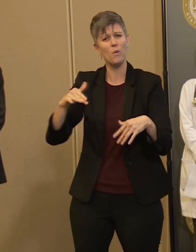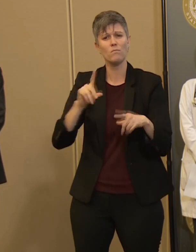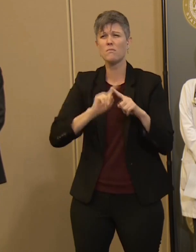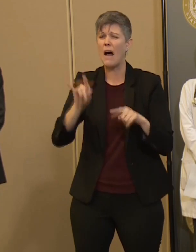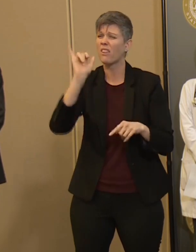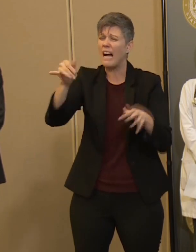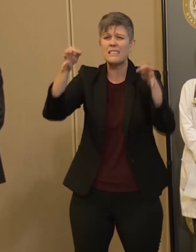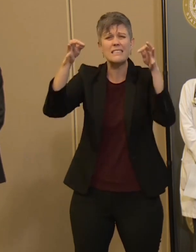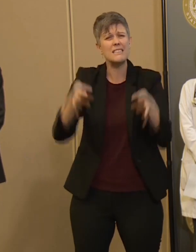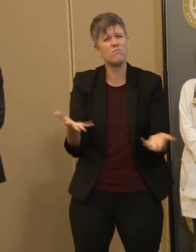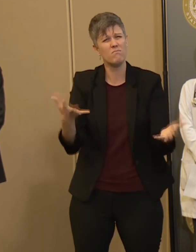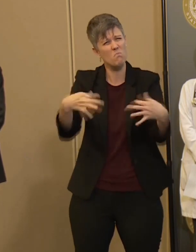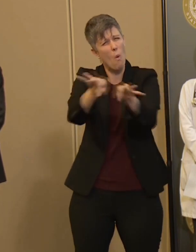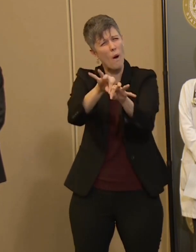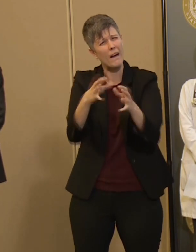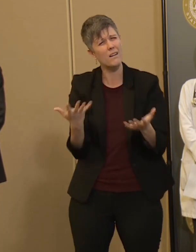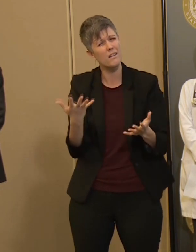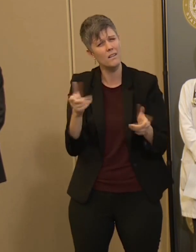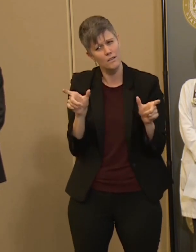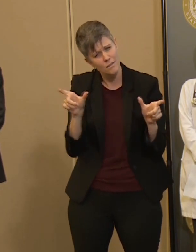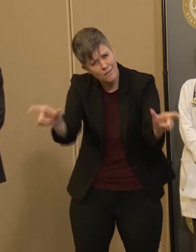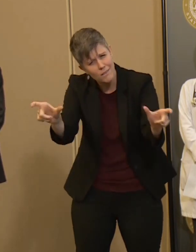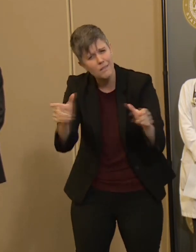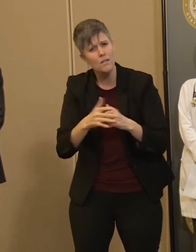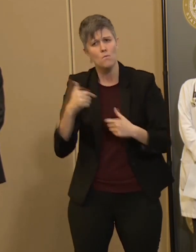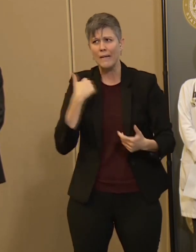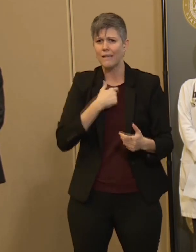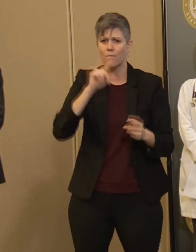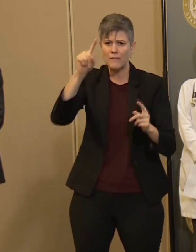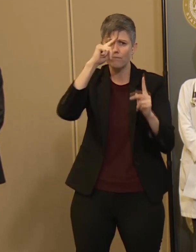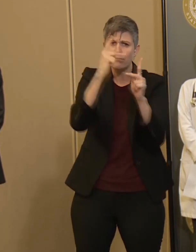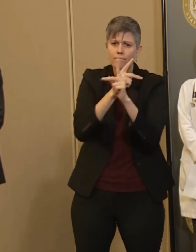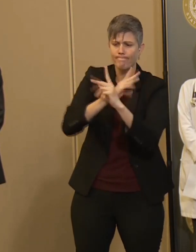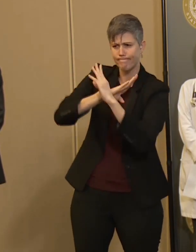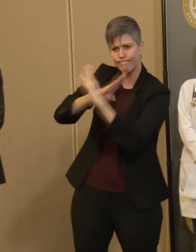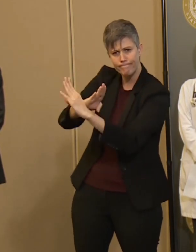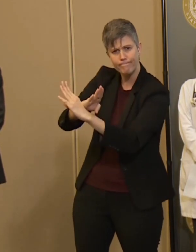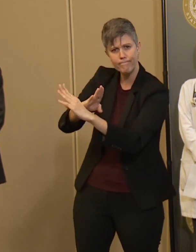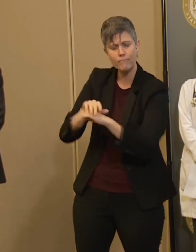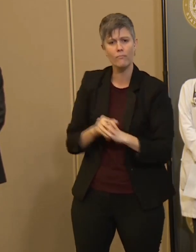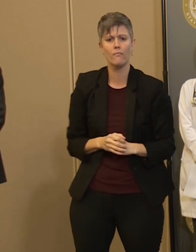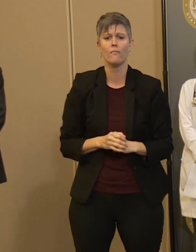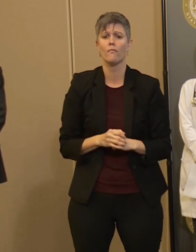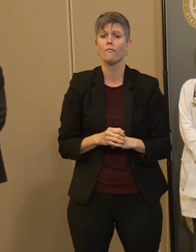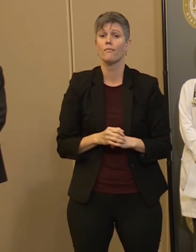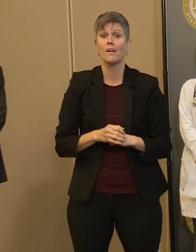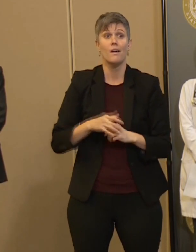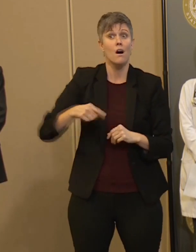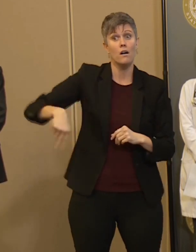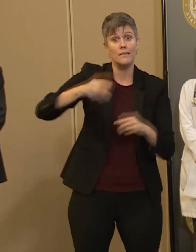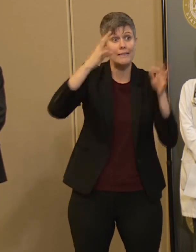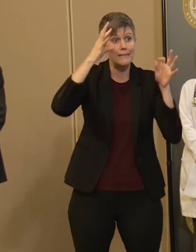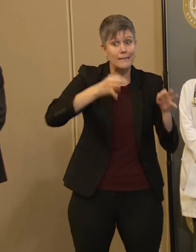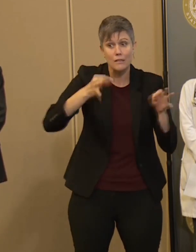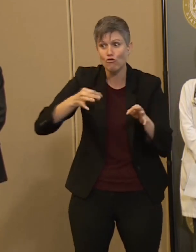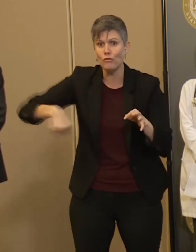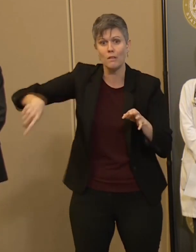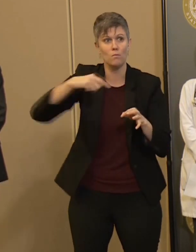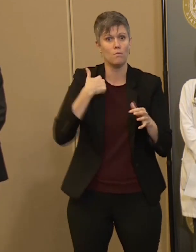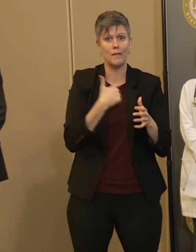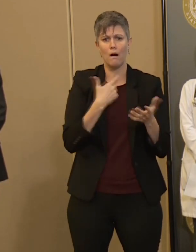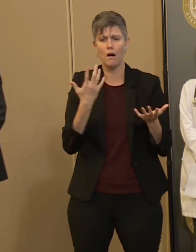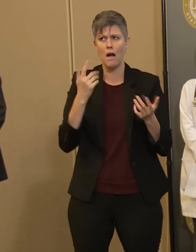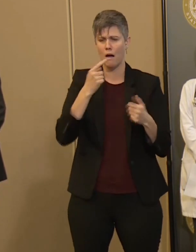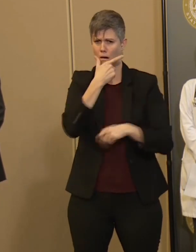difficult as the ones that we really want to prevent from having to make those decisions are which member